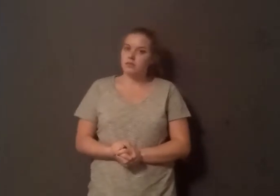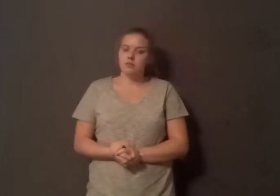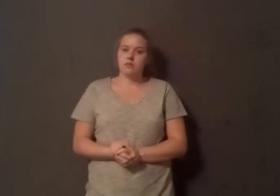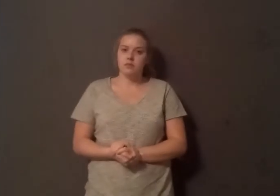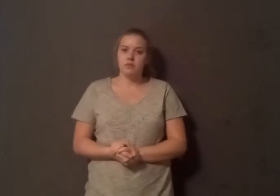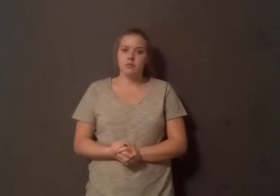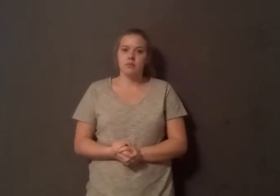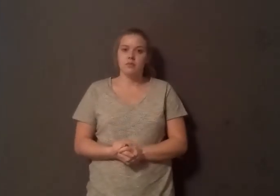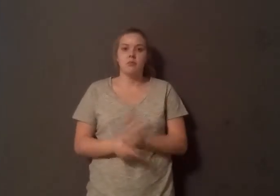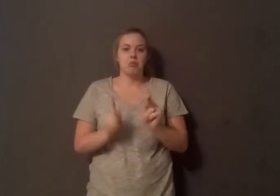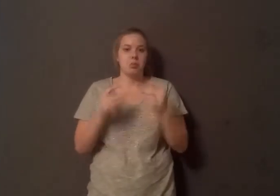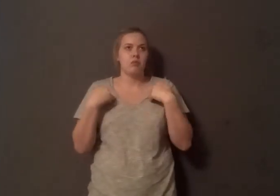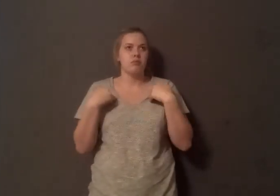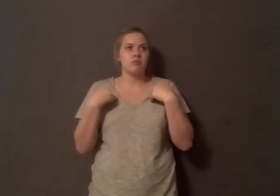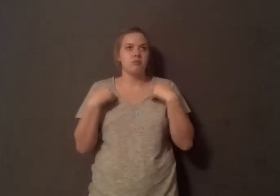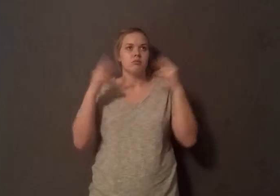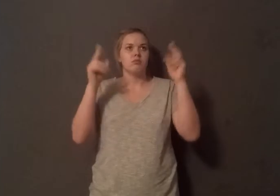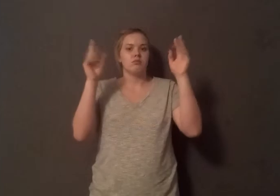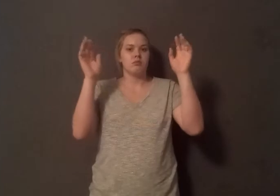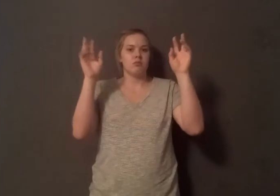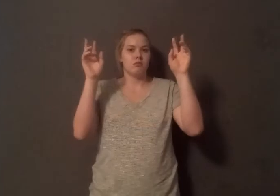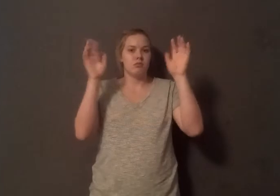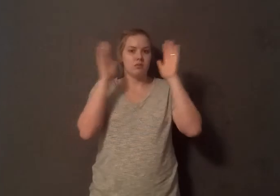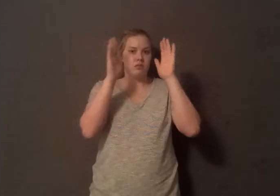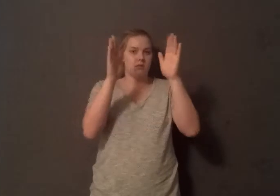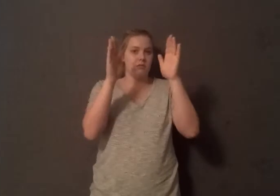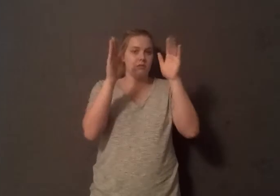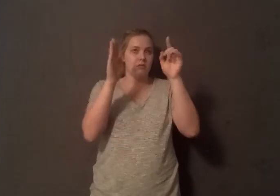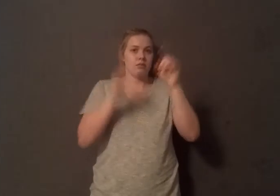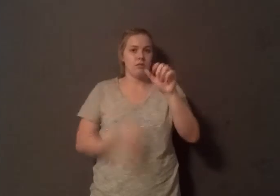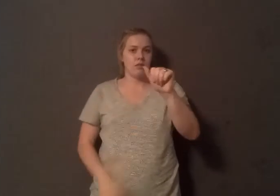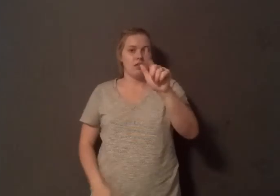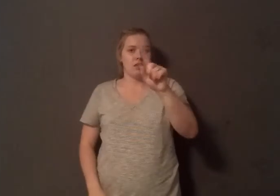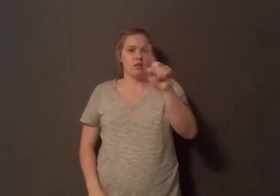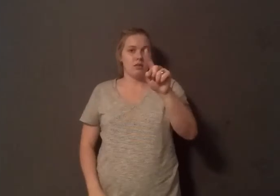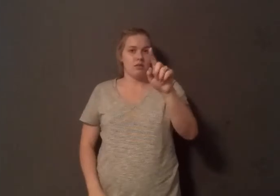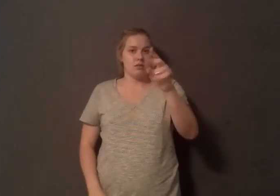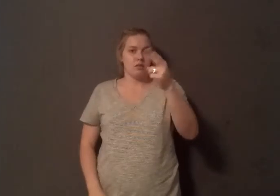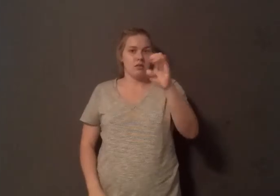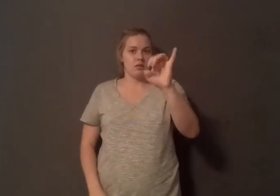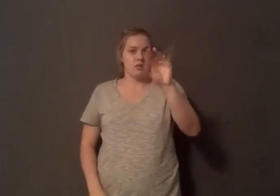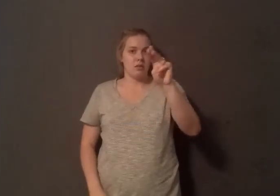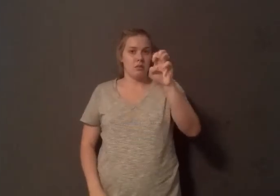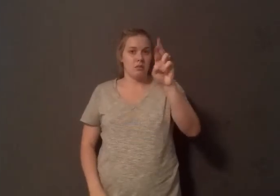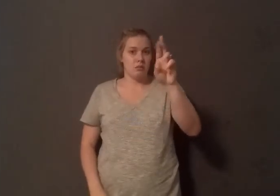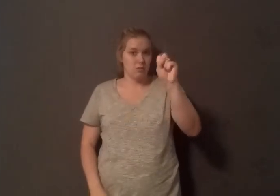Alzheimer's disease when it's not true of Alzheimer's at all. The vast majority of people suffer dementia due to their tiny blood vessels in their